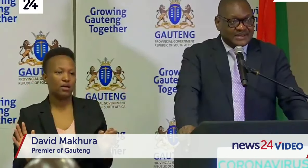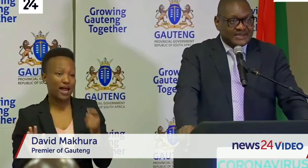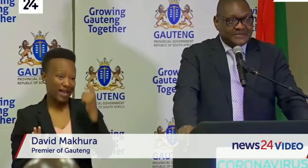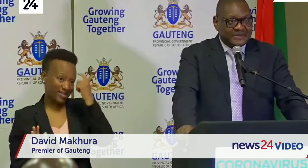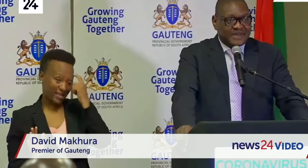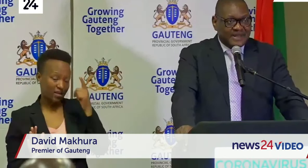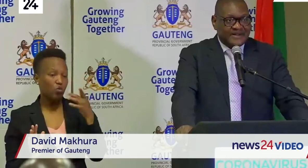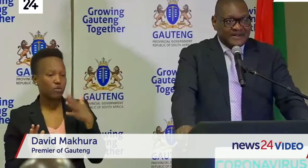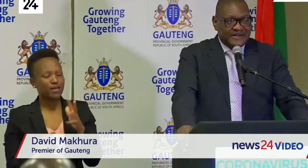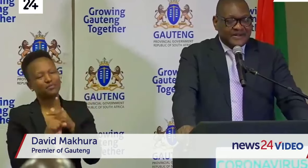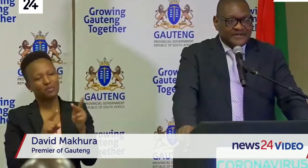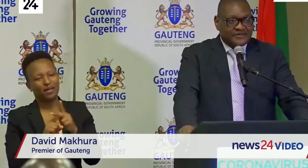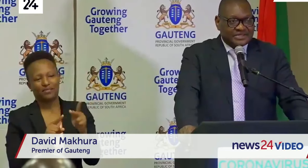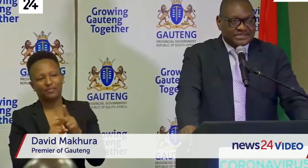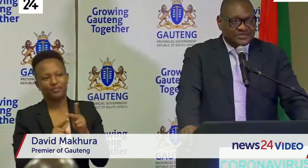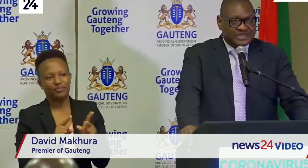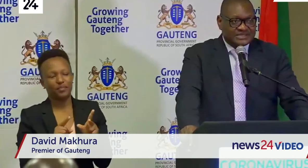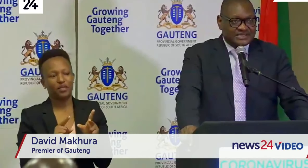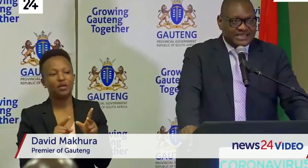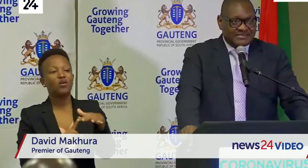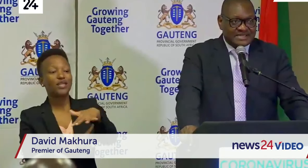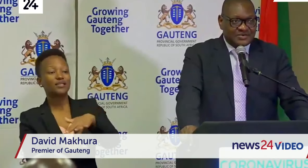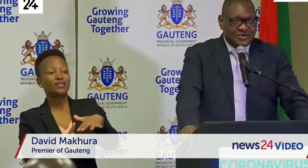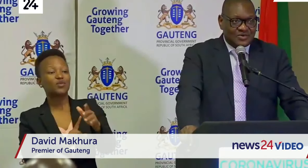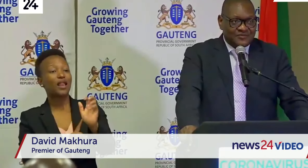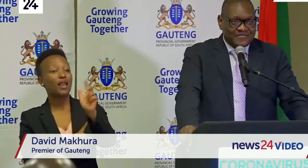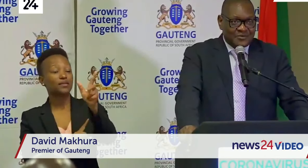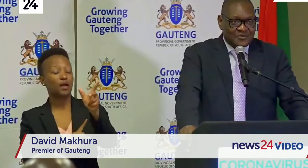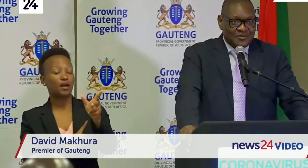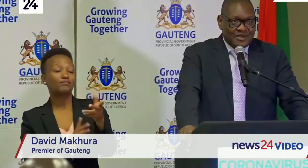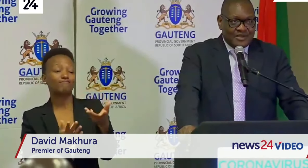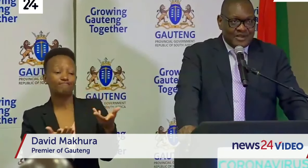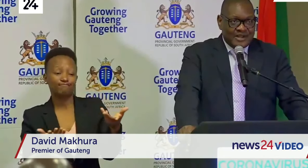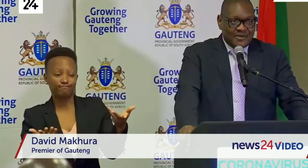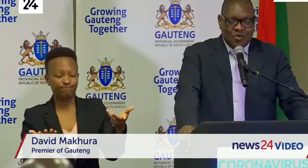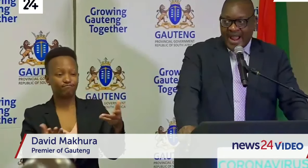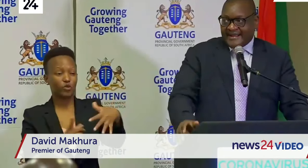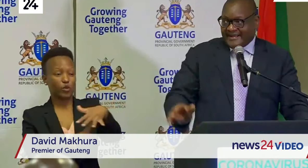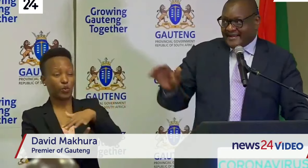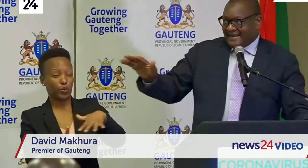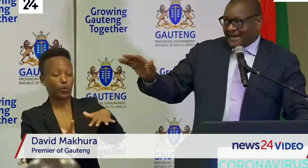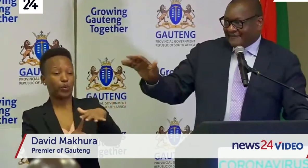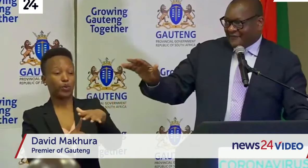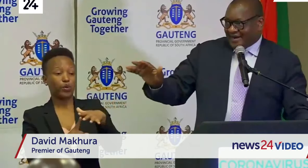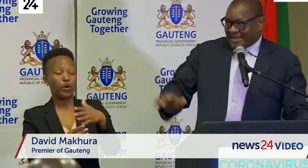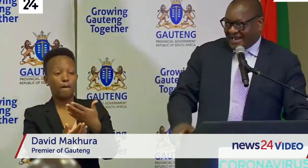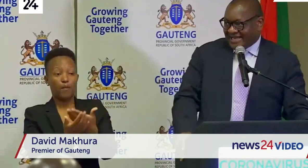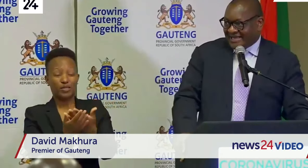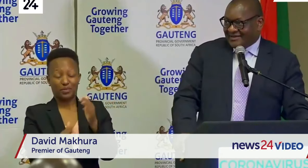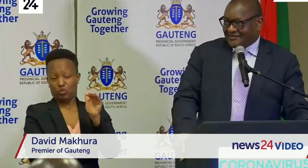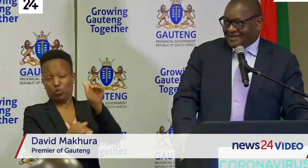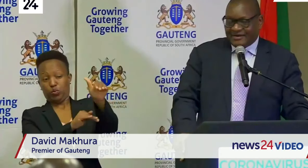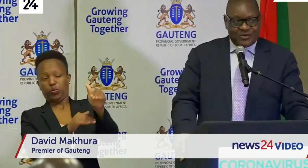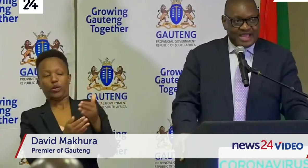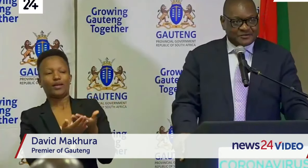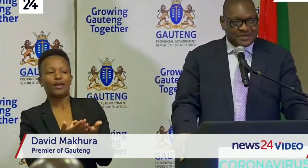really really prepare for the situation that might go way above where we are